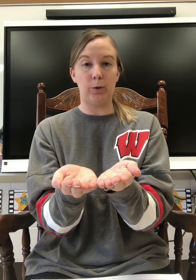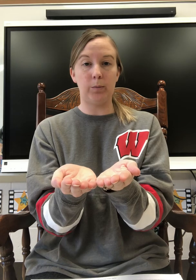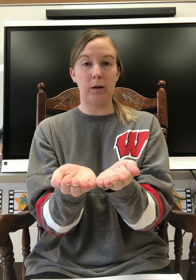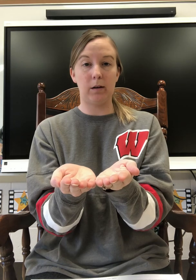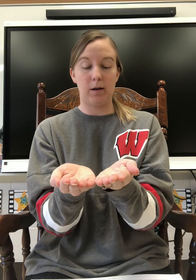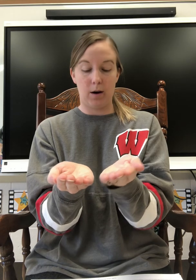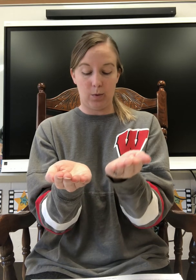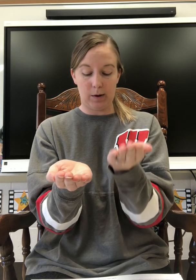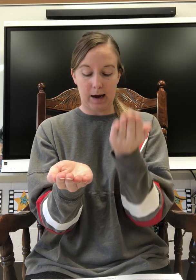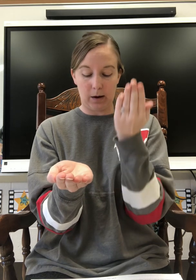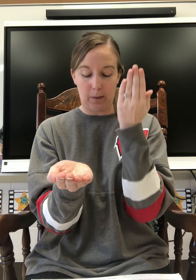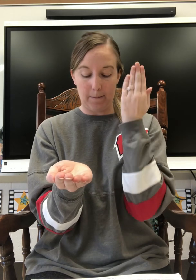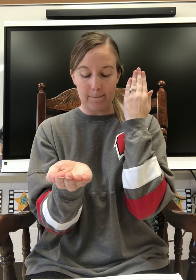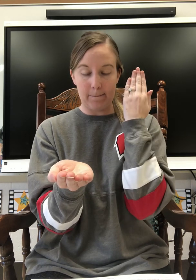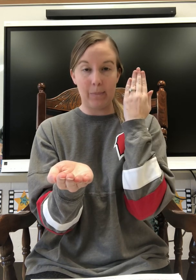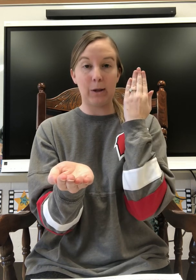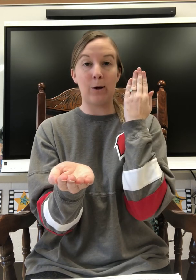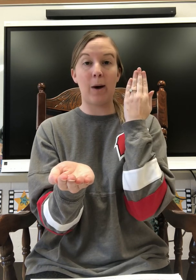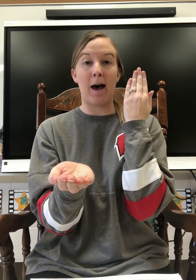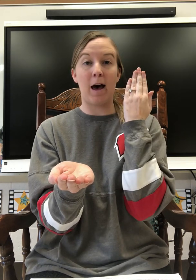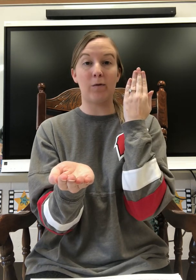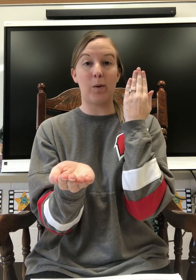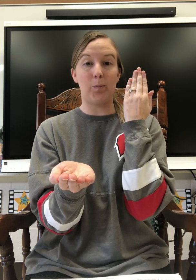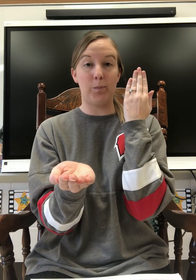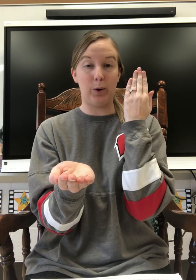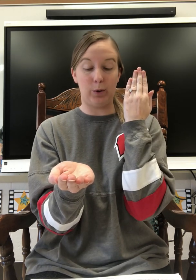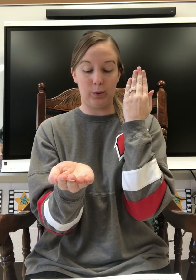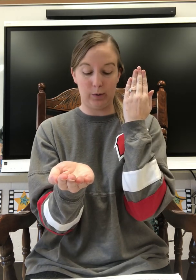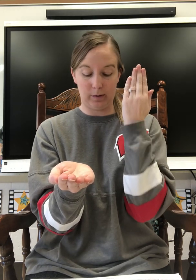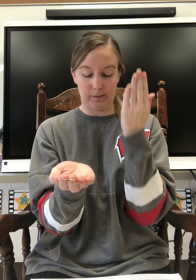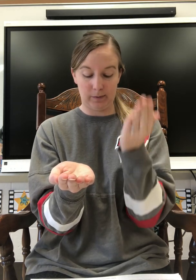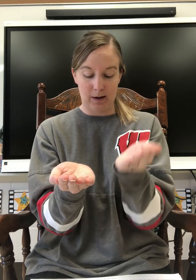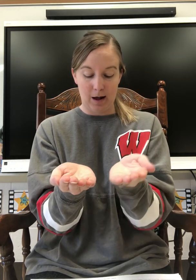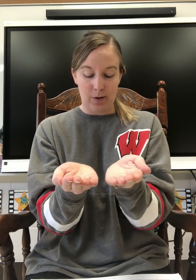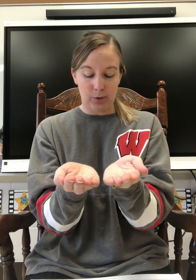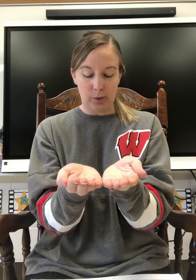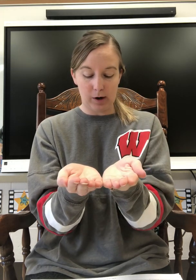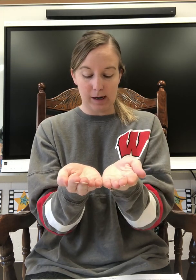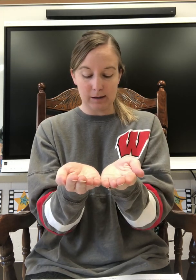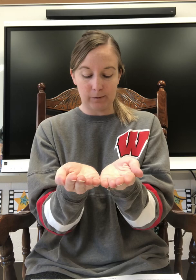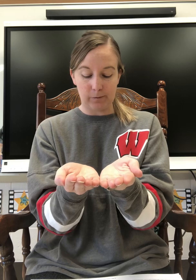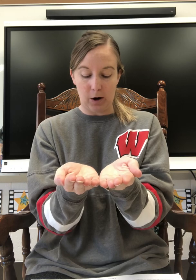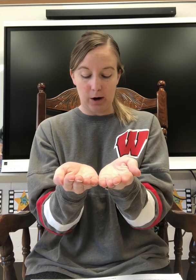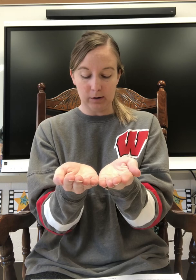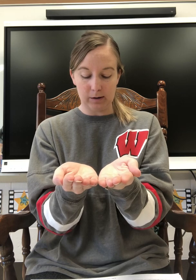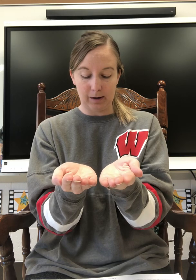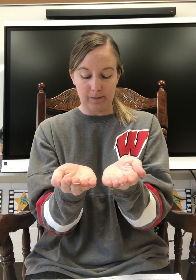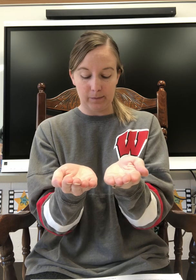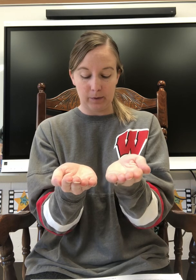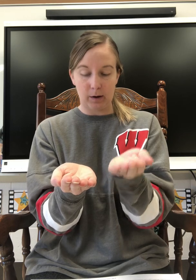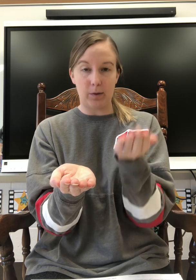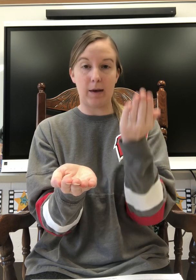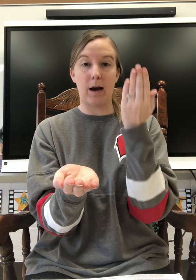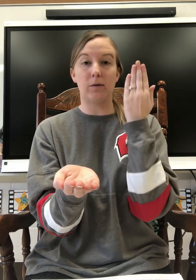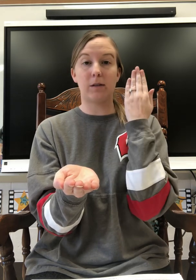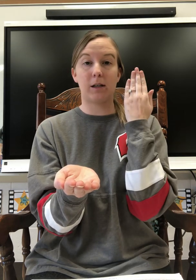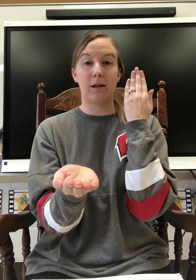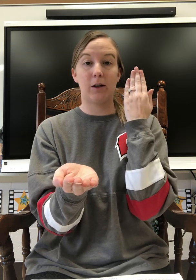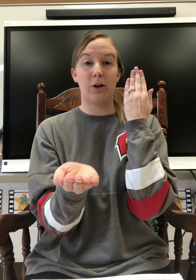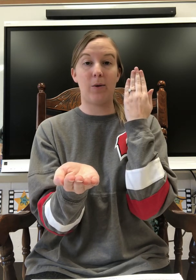Without n, you have boom. boo. The word is fault. Without t, you